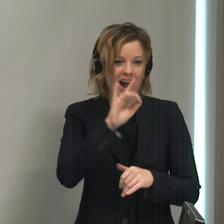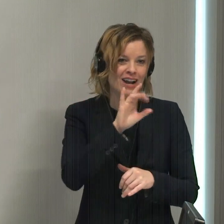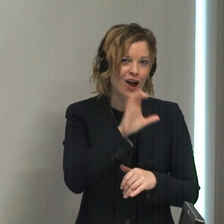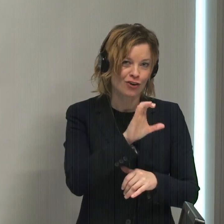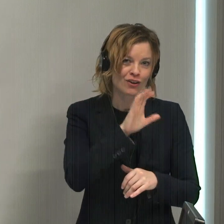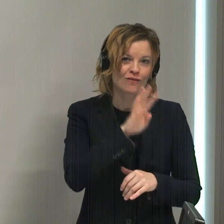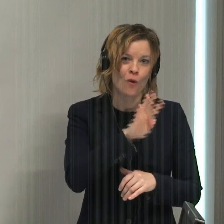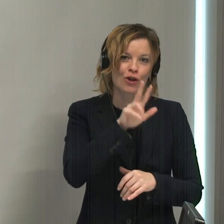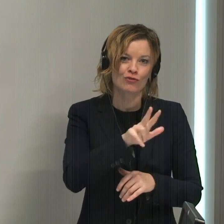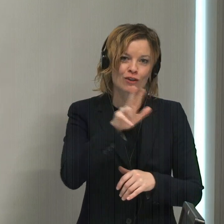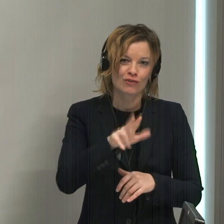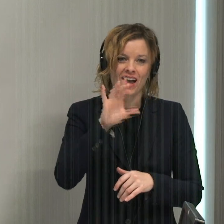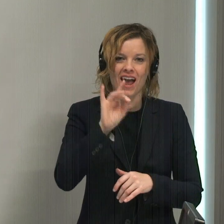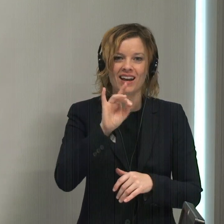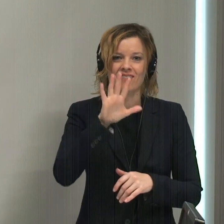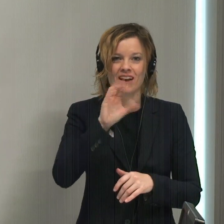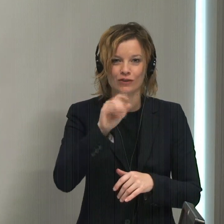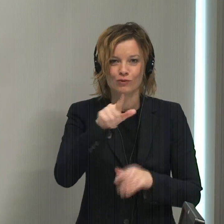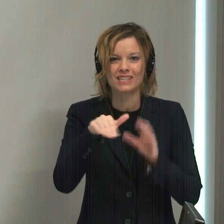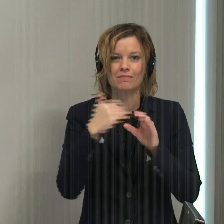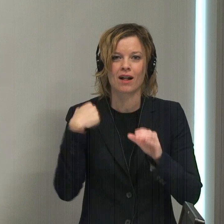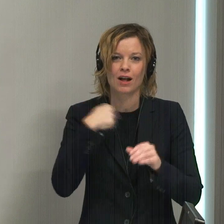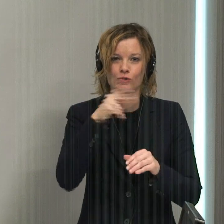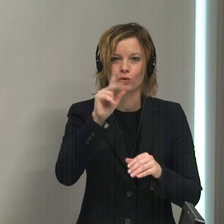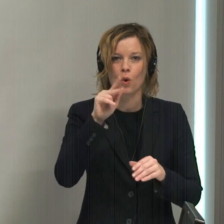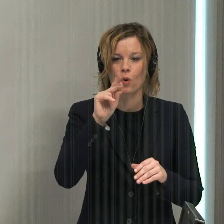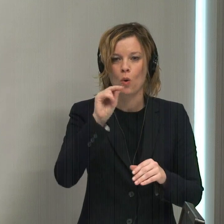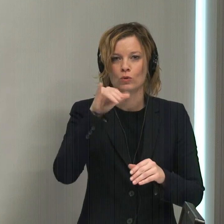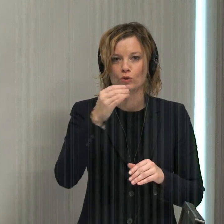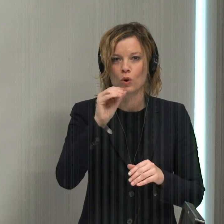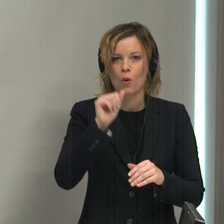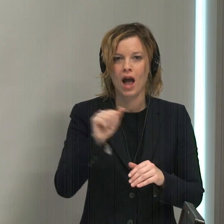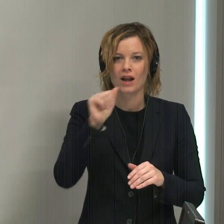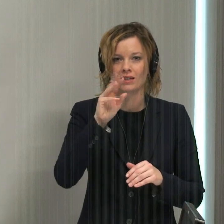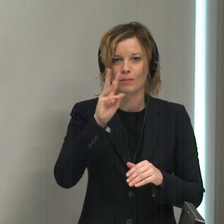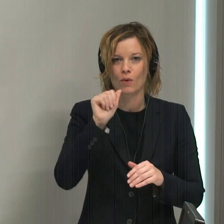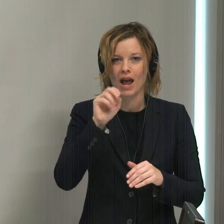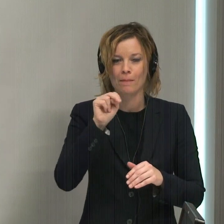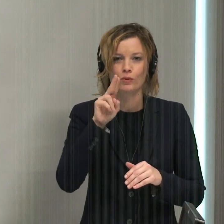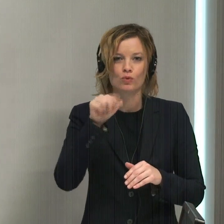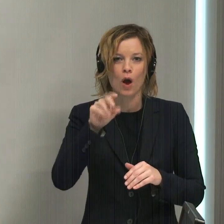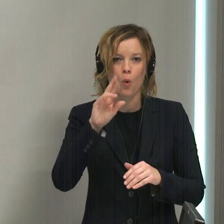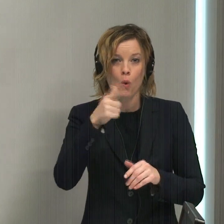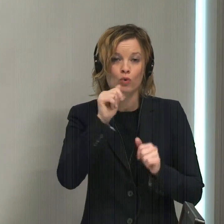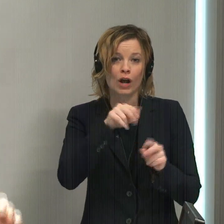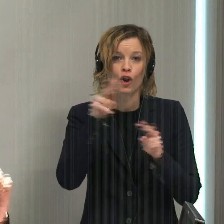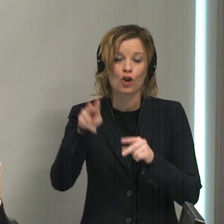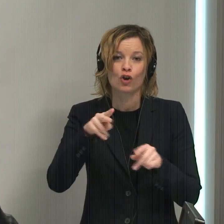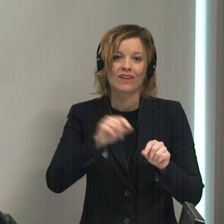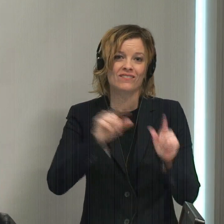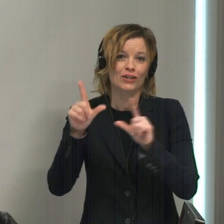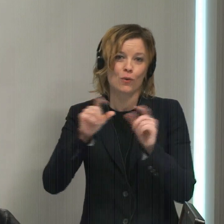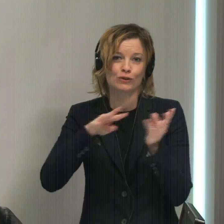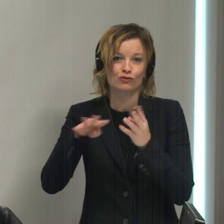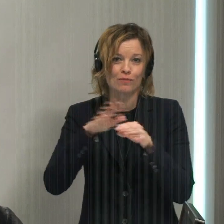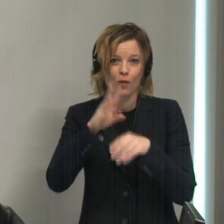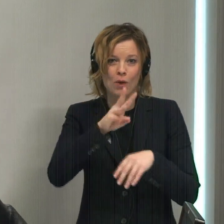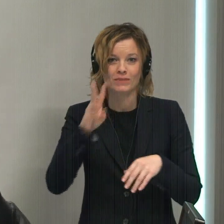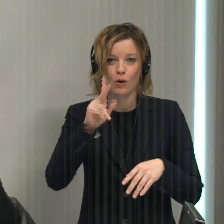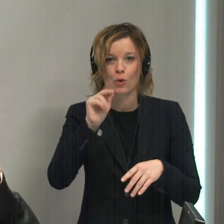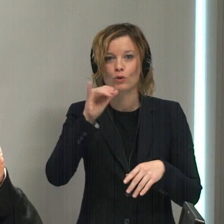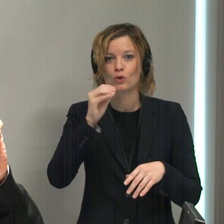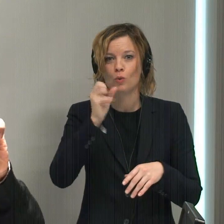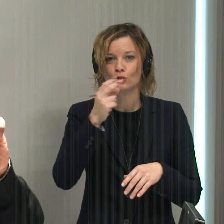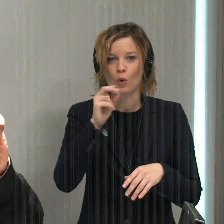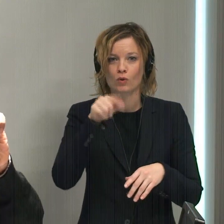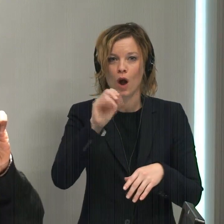-433-8850, send email to kojo at wamu.org or watch the live video stream at our website, kojoshow.org, and ask a